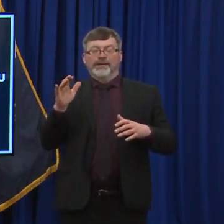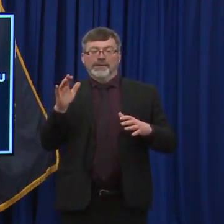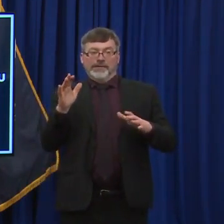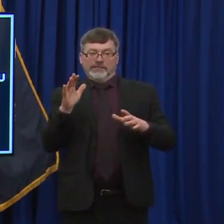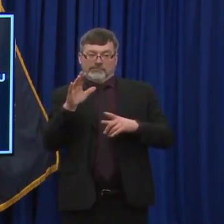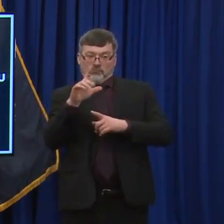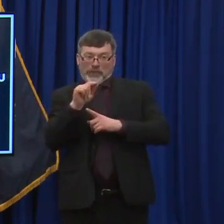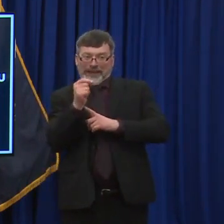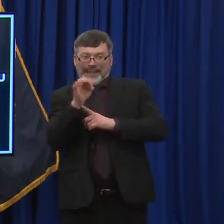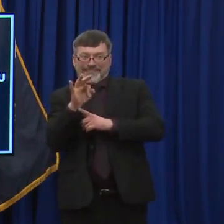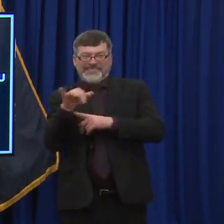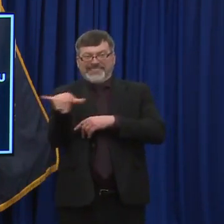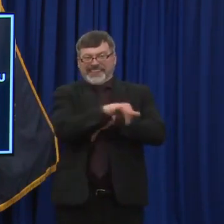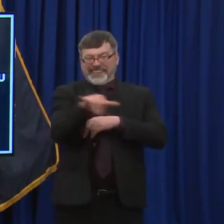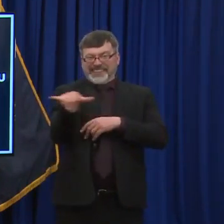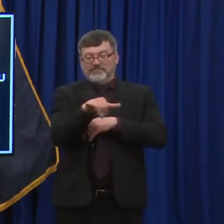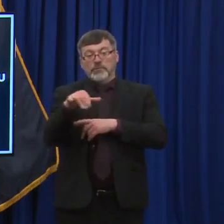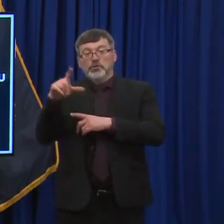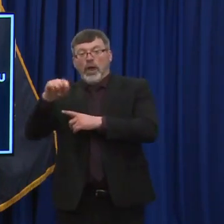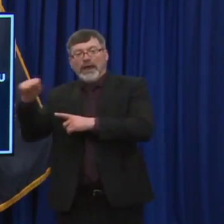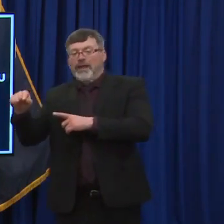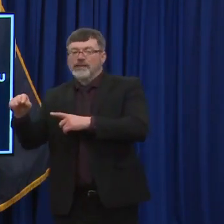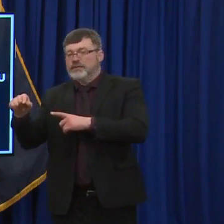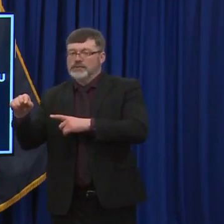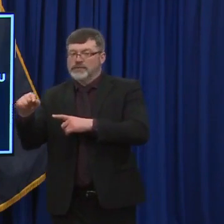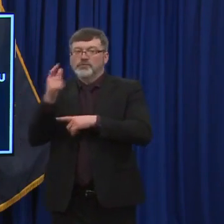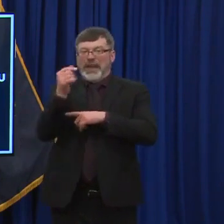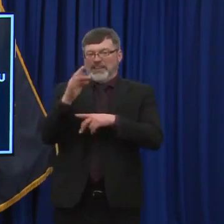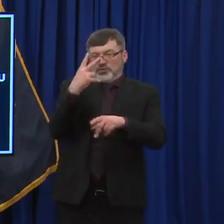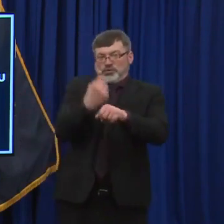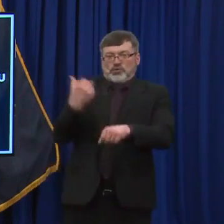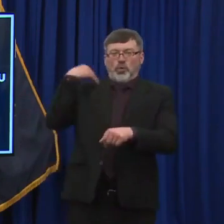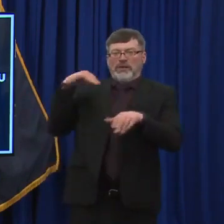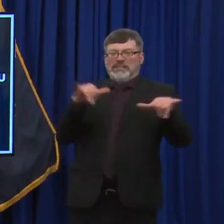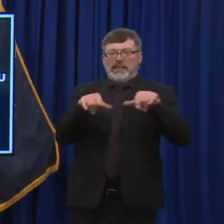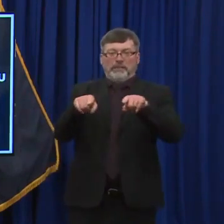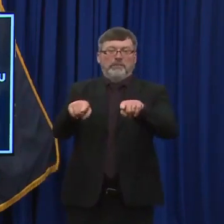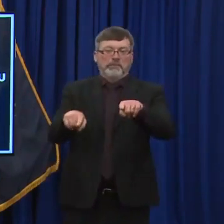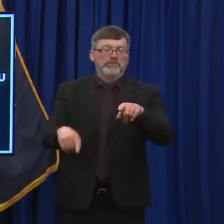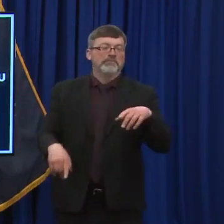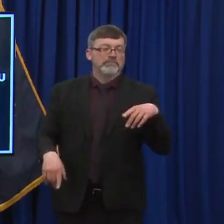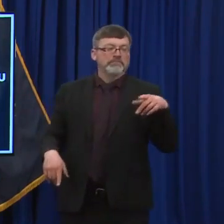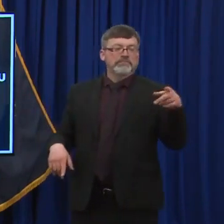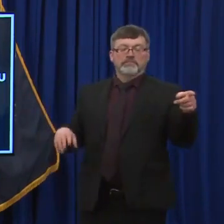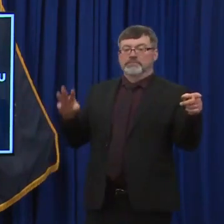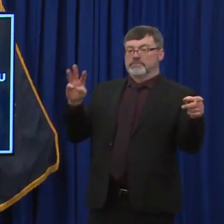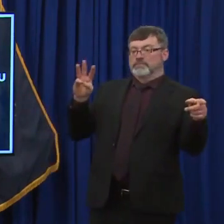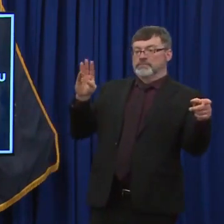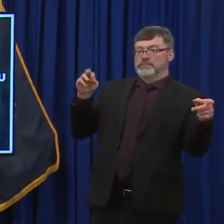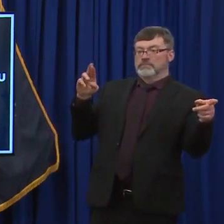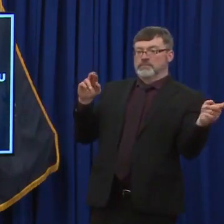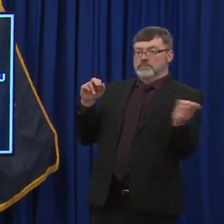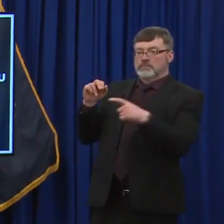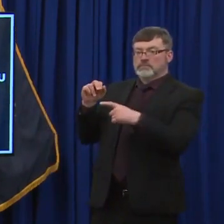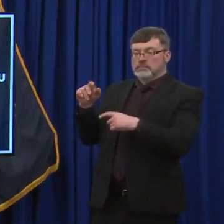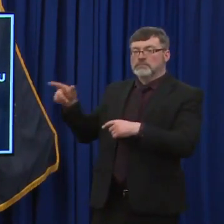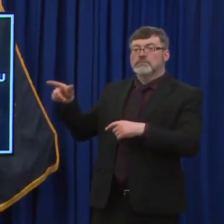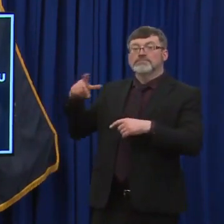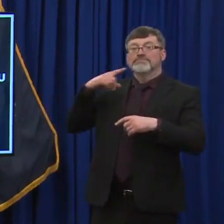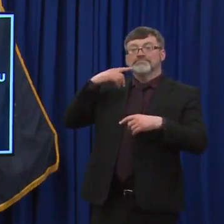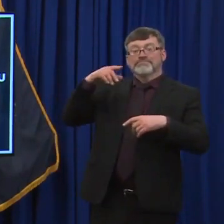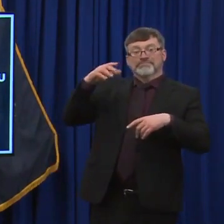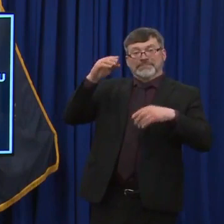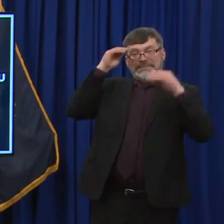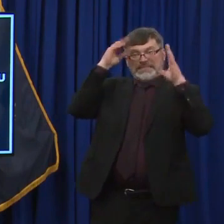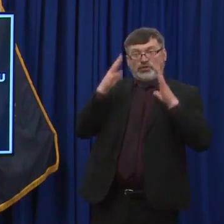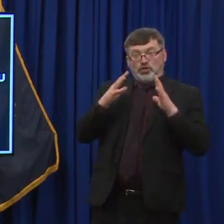Do you have any further thoughts on, I mean, we're still hearing from some teachers who live in New Hampshire, but they work in another state, they're just